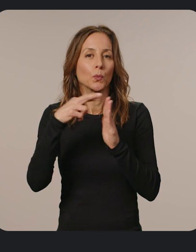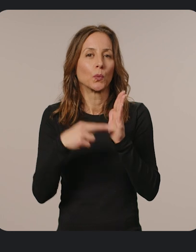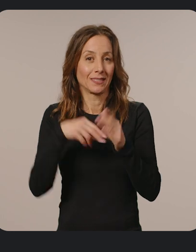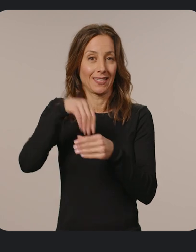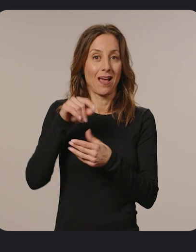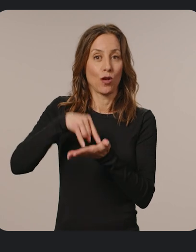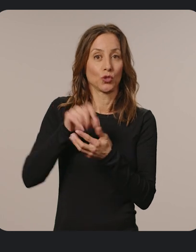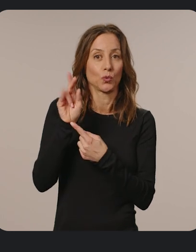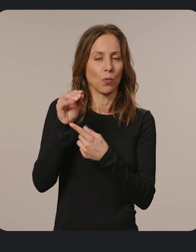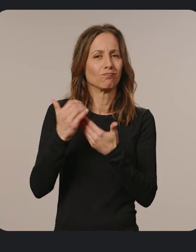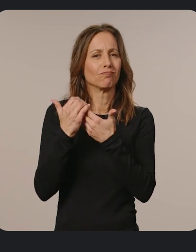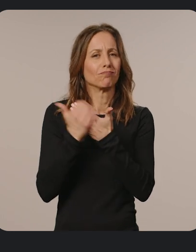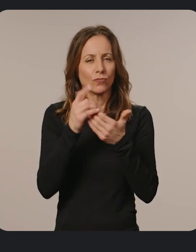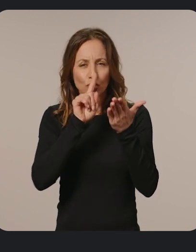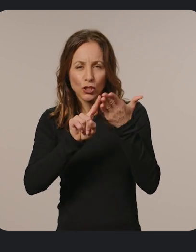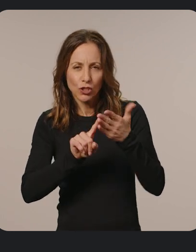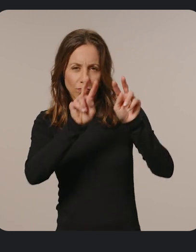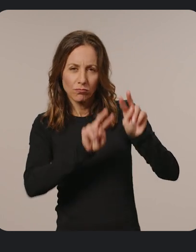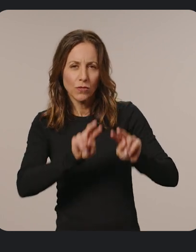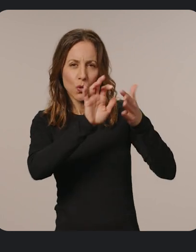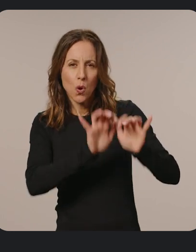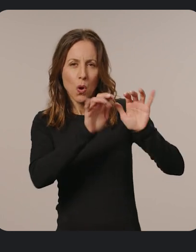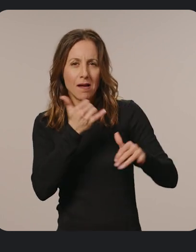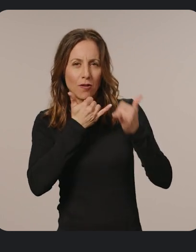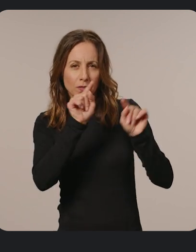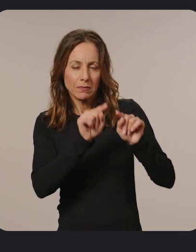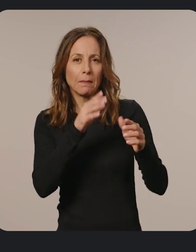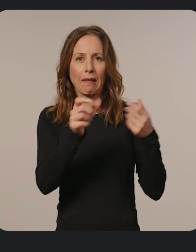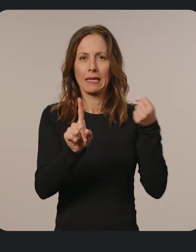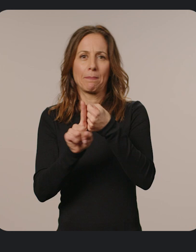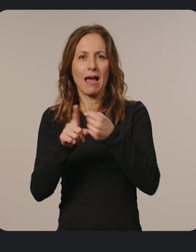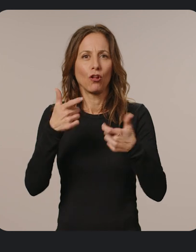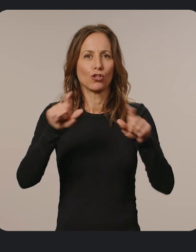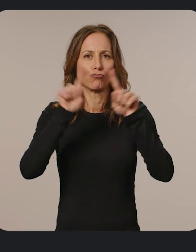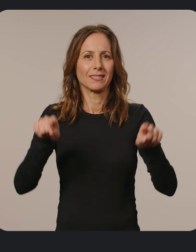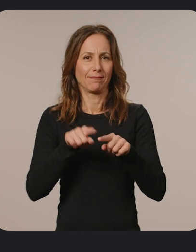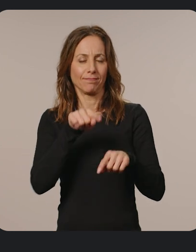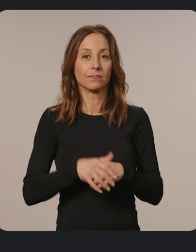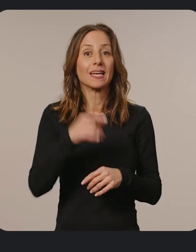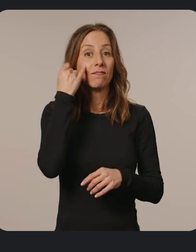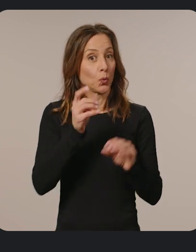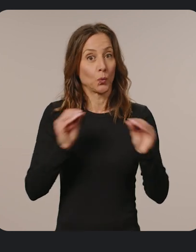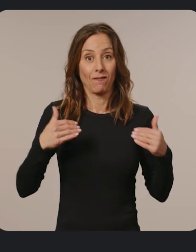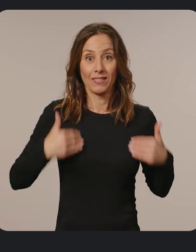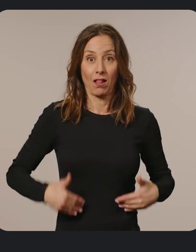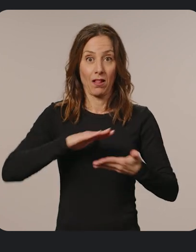automatically check your code for errors that impact large screen readiness. And if you don't have a physical Chromebook nearby,